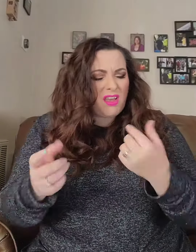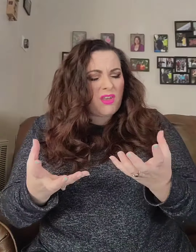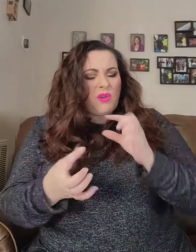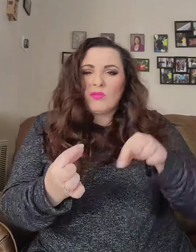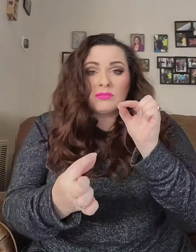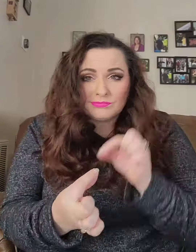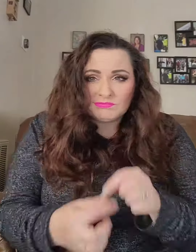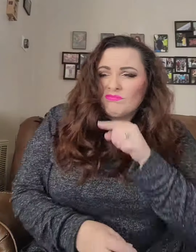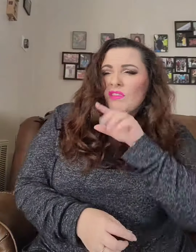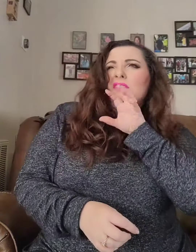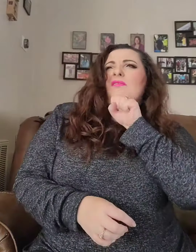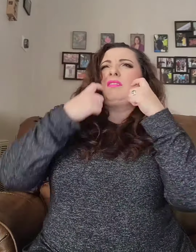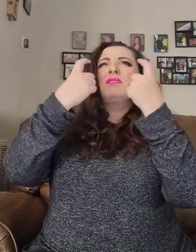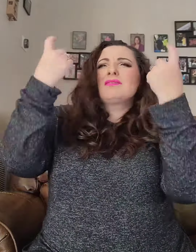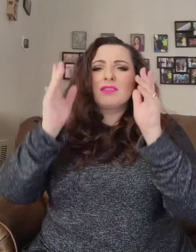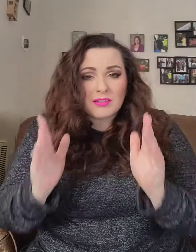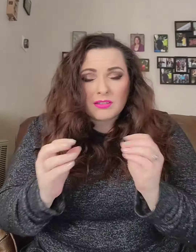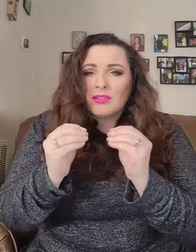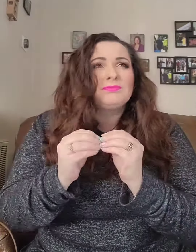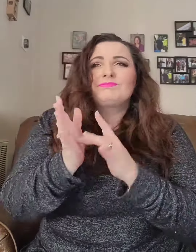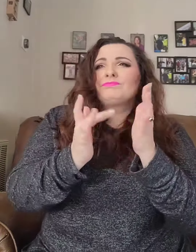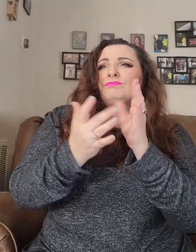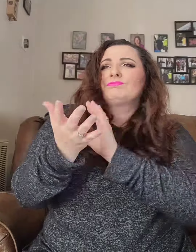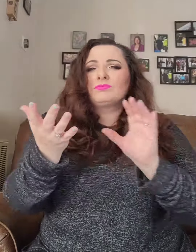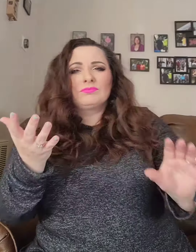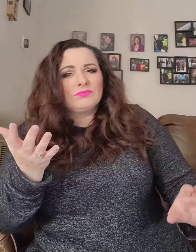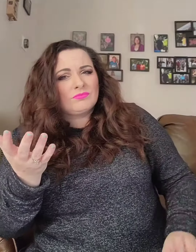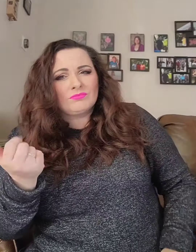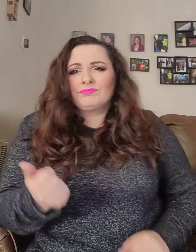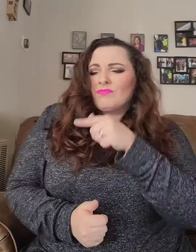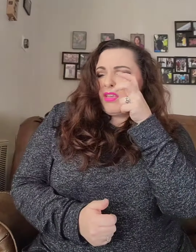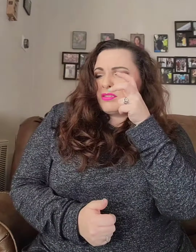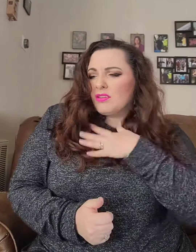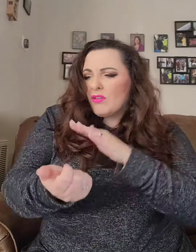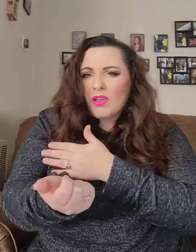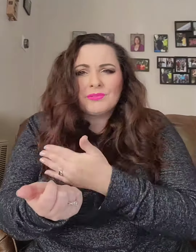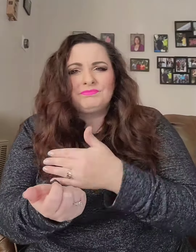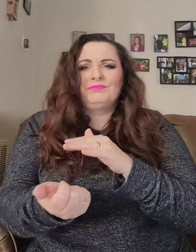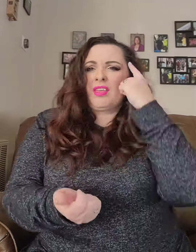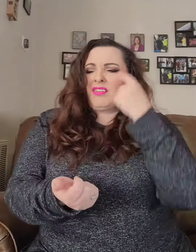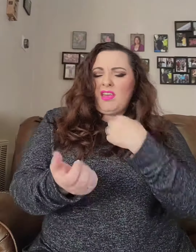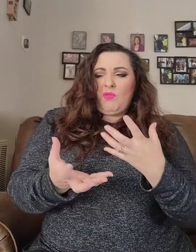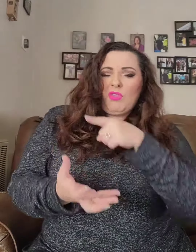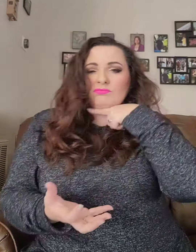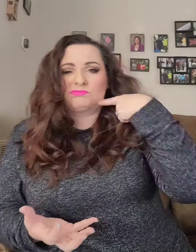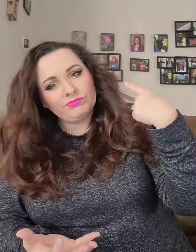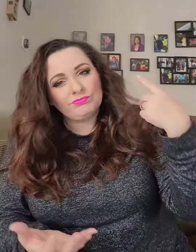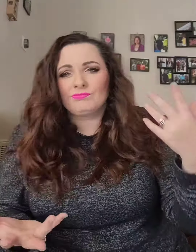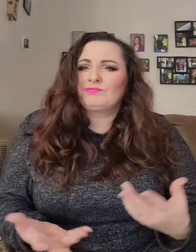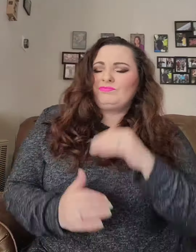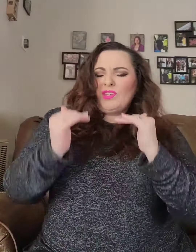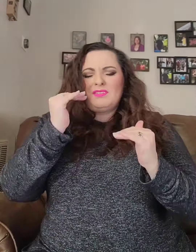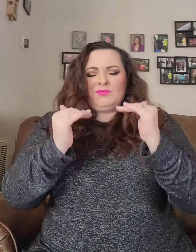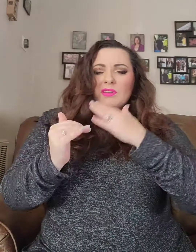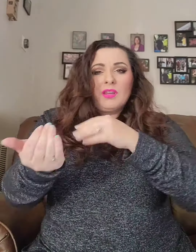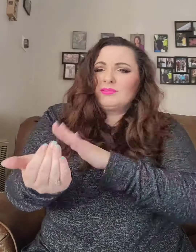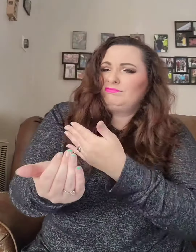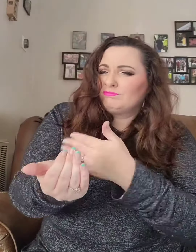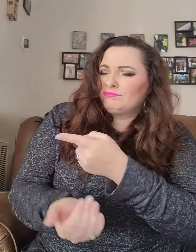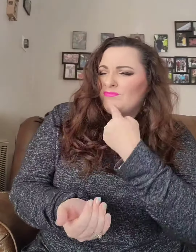be precise They idolizing celebrities more than they do Jesus Christ They listening to my music and think I'm coming for they throats They comparing my music to